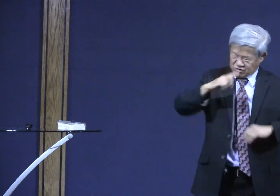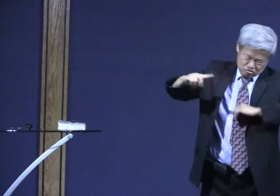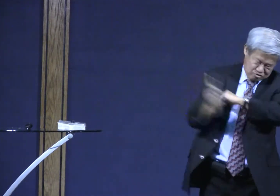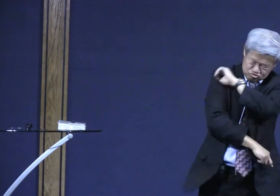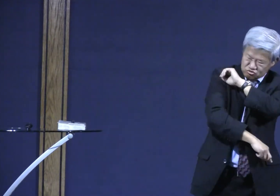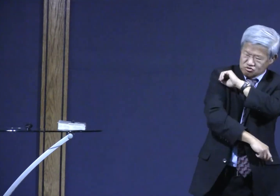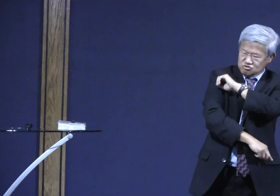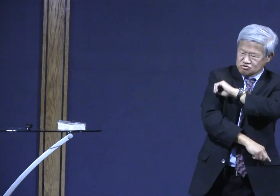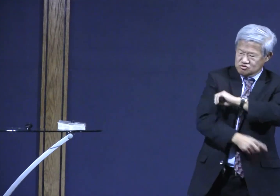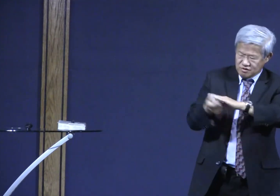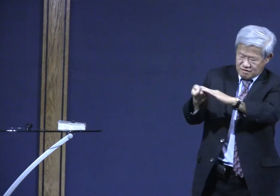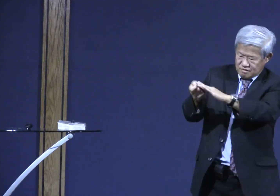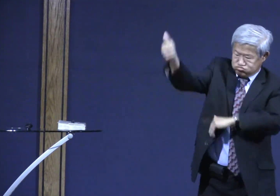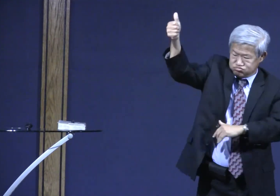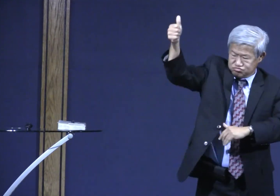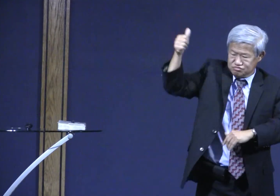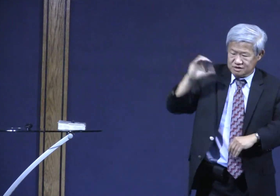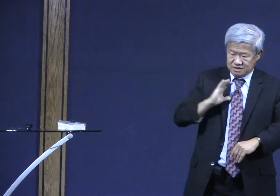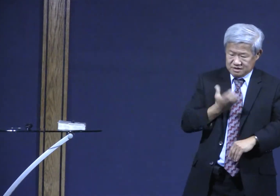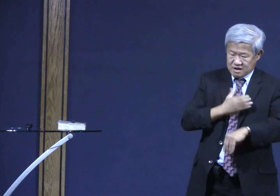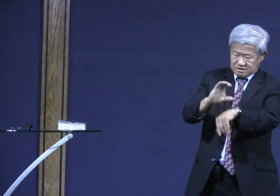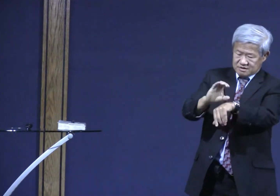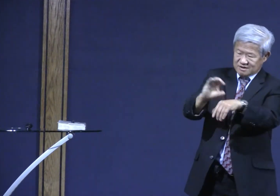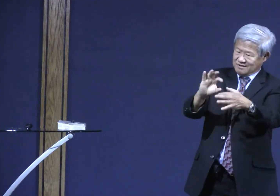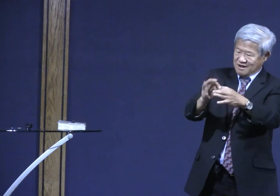Adventists say you need to be punished.